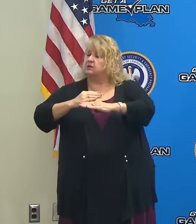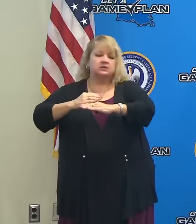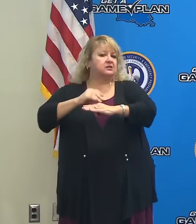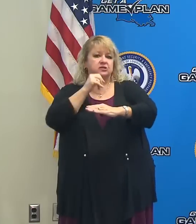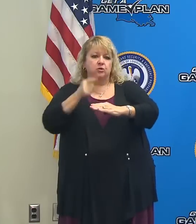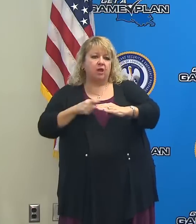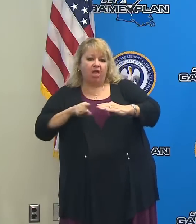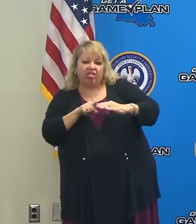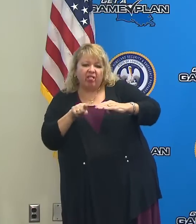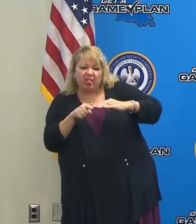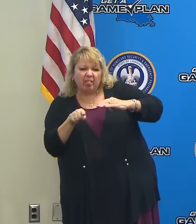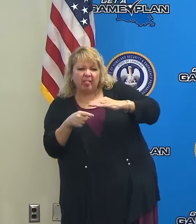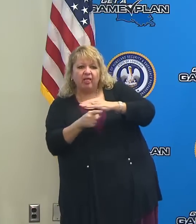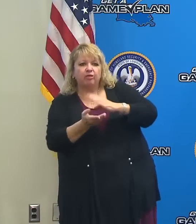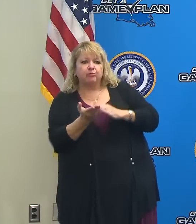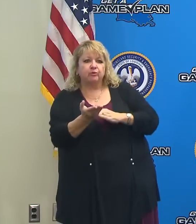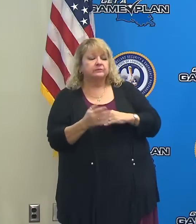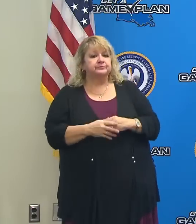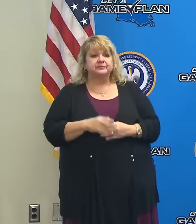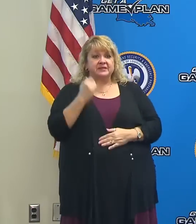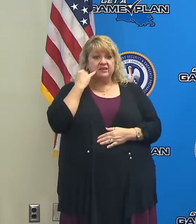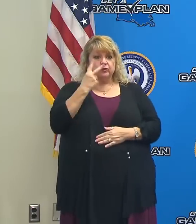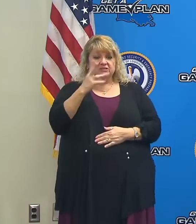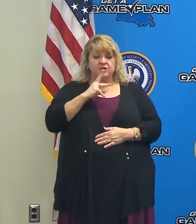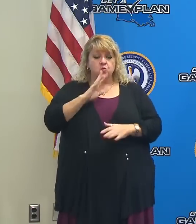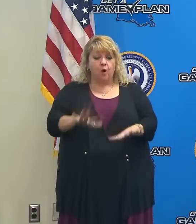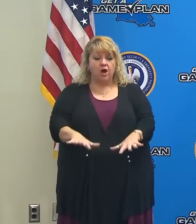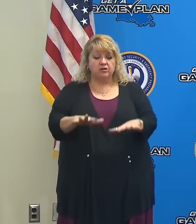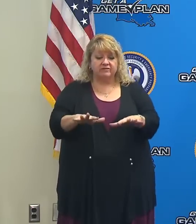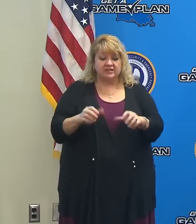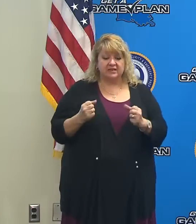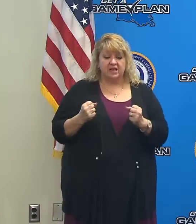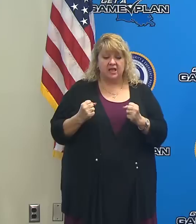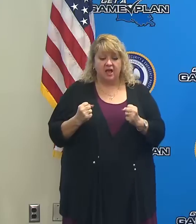standing water, please turn around, don't drown.